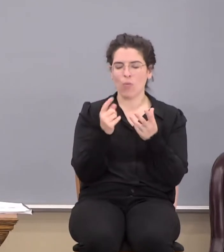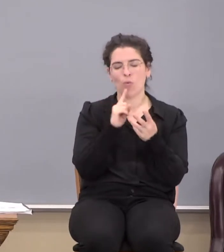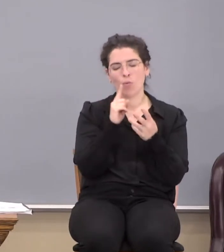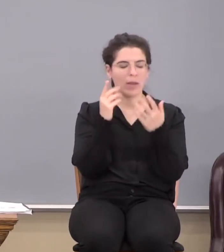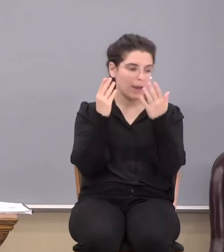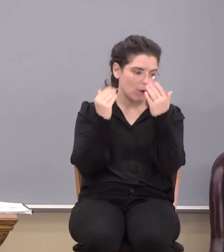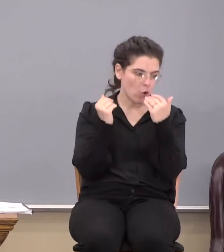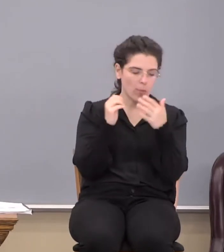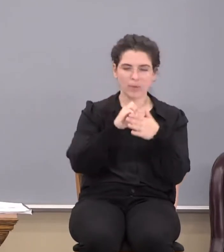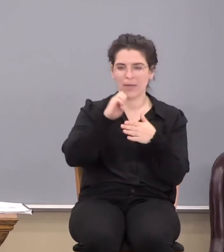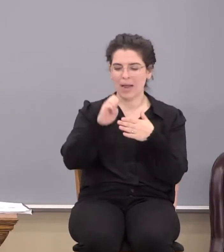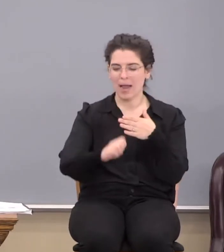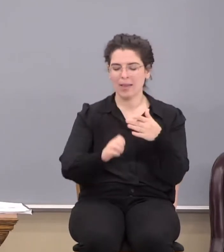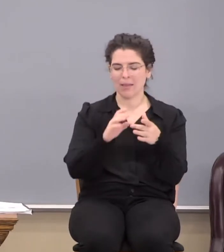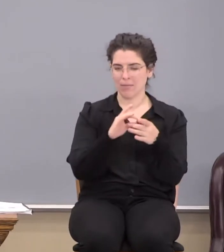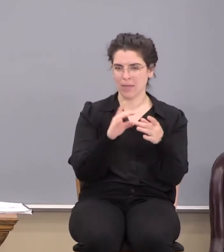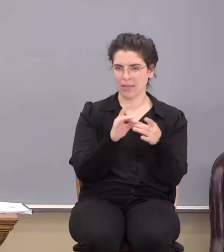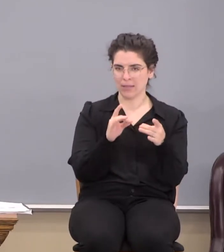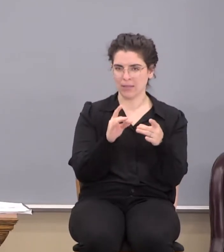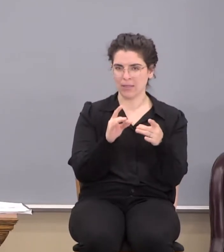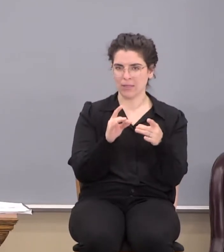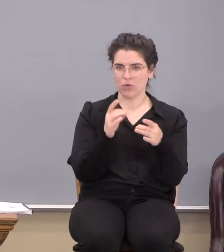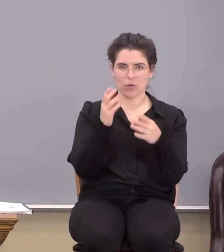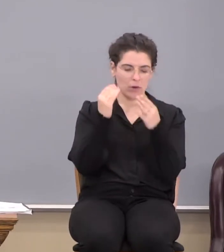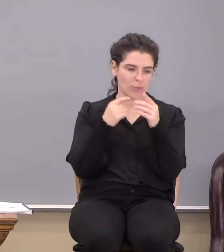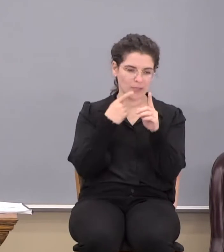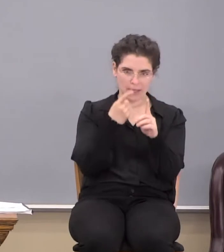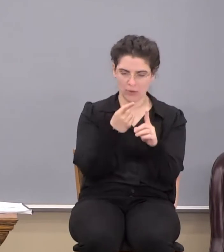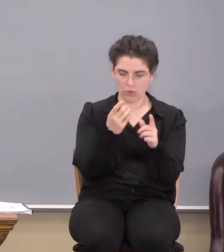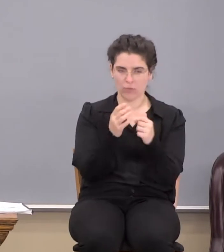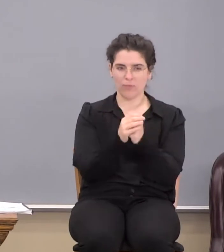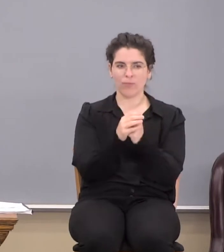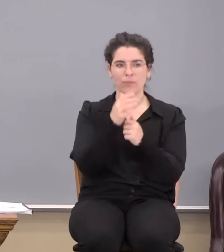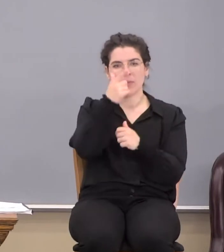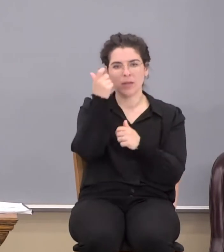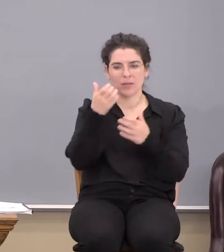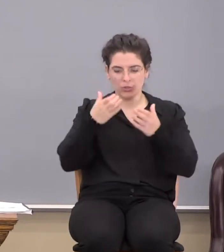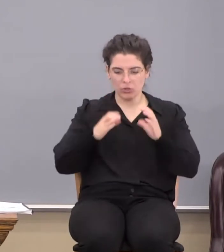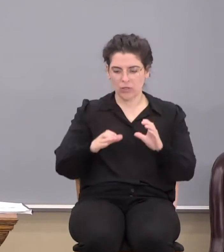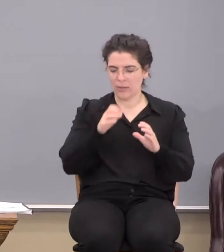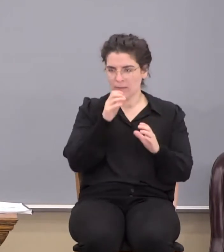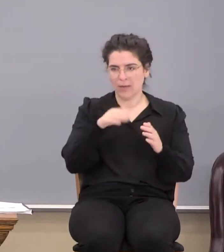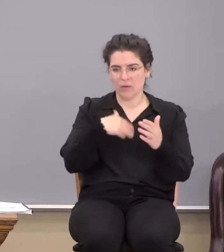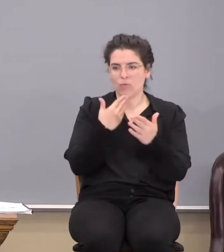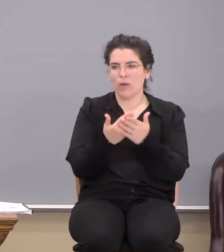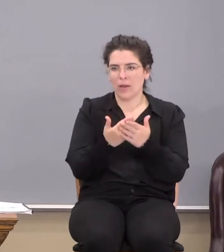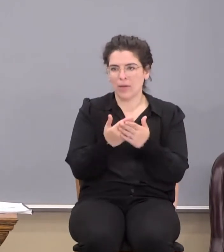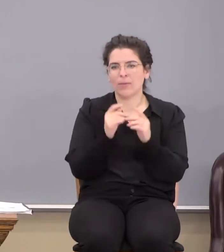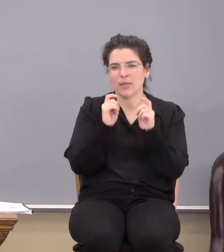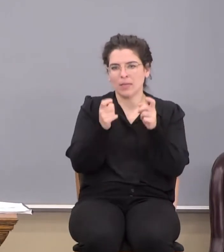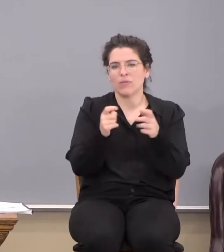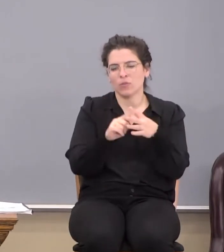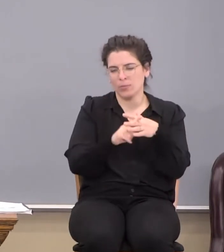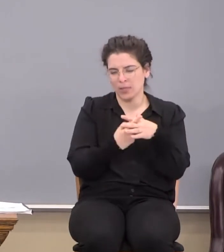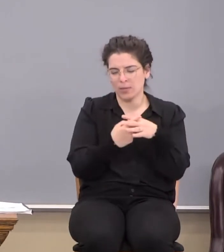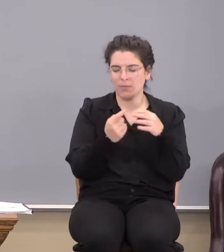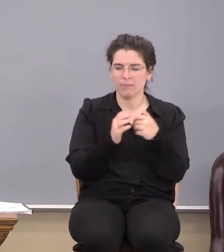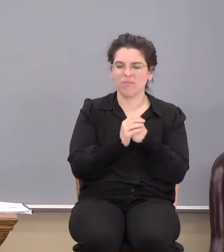hope to end the message, where I hope to get to. And because there's a chance I'm not going to get there, I'm going to give it to you at the start.